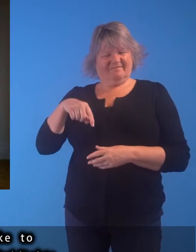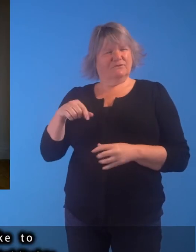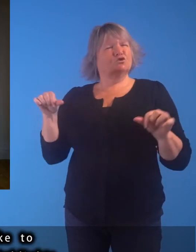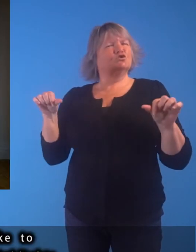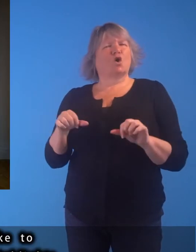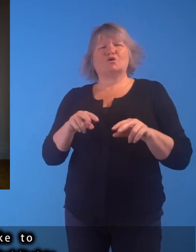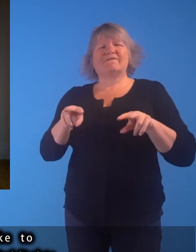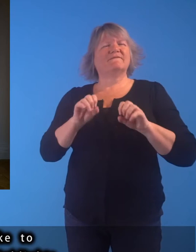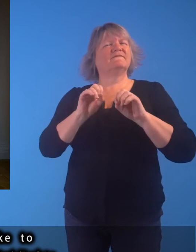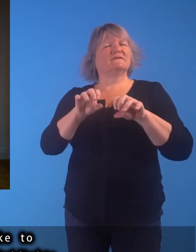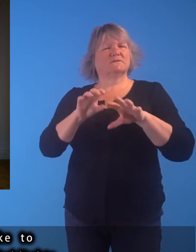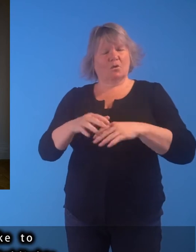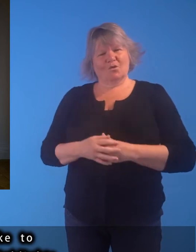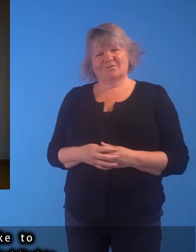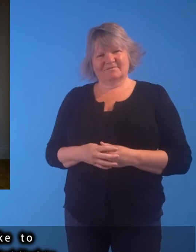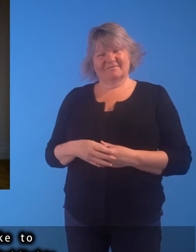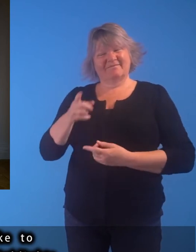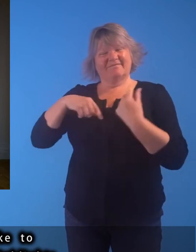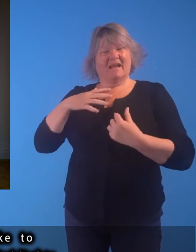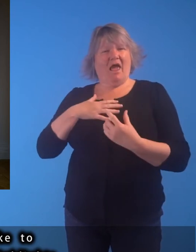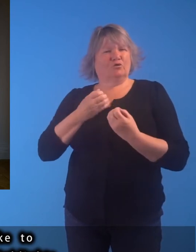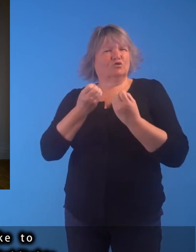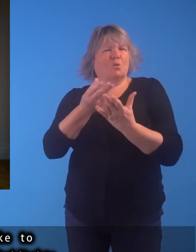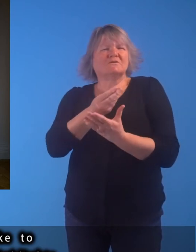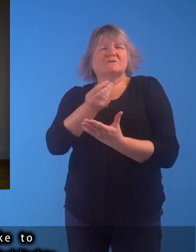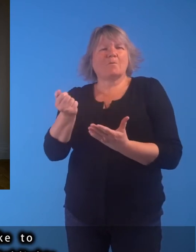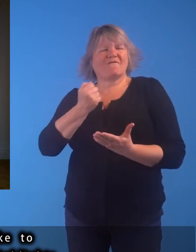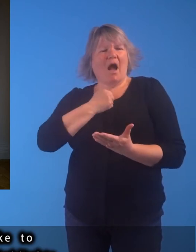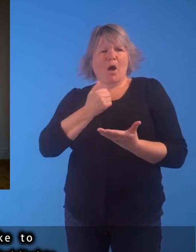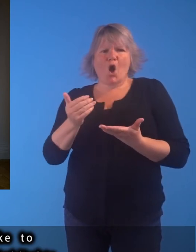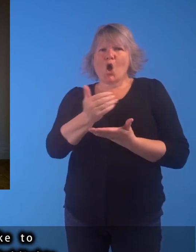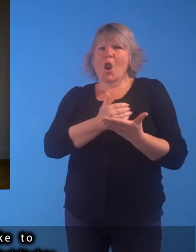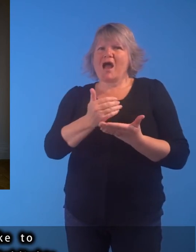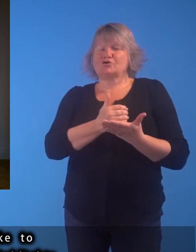In this short video, we would like to show you some of our collection highlights.